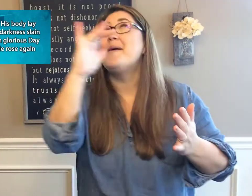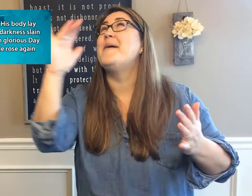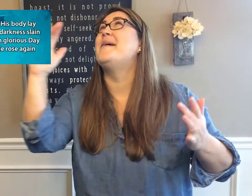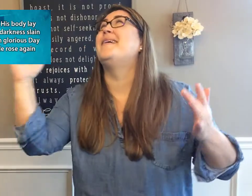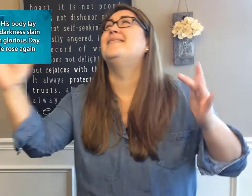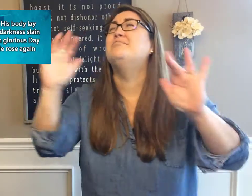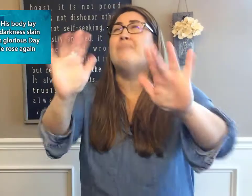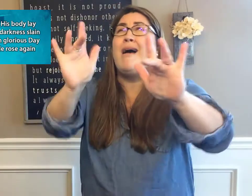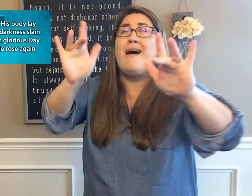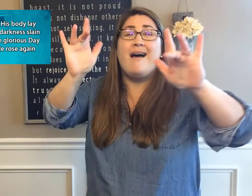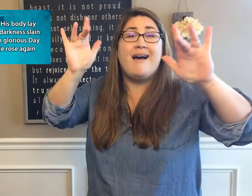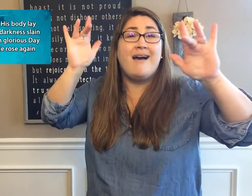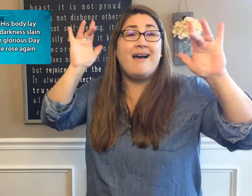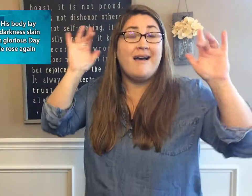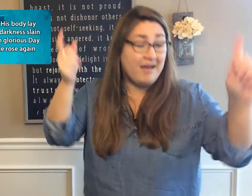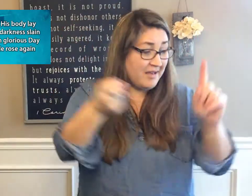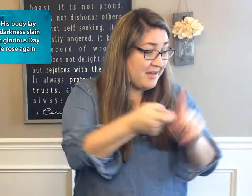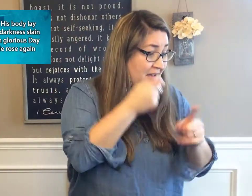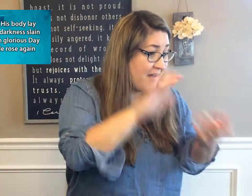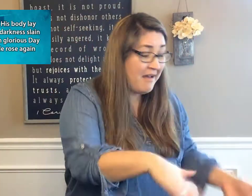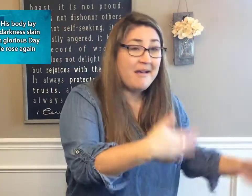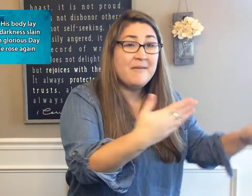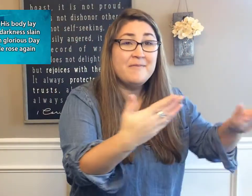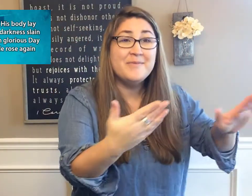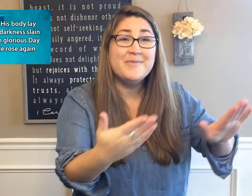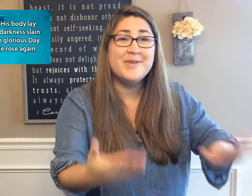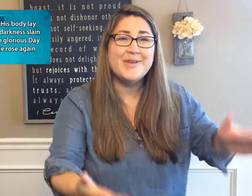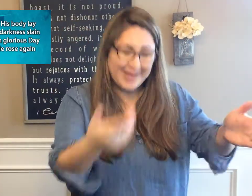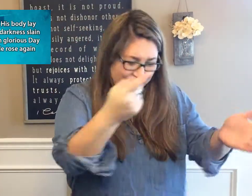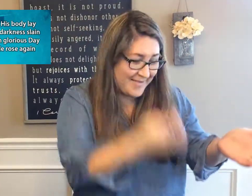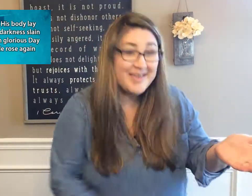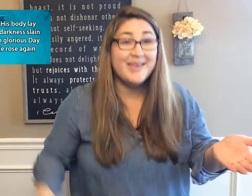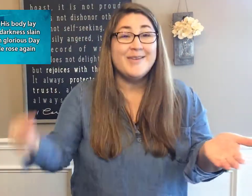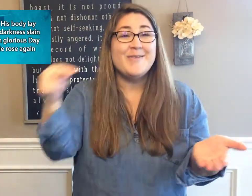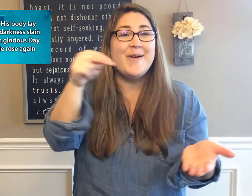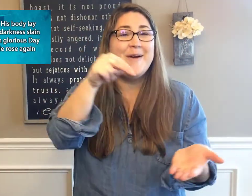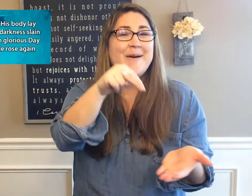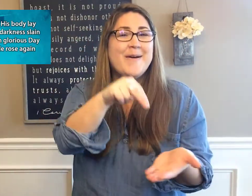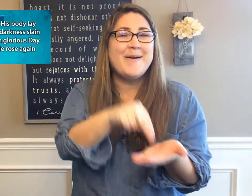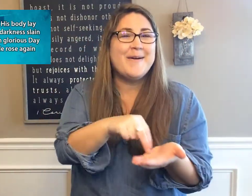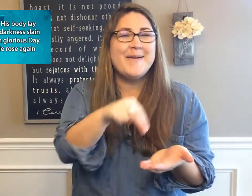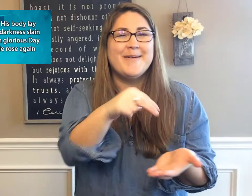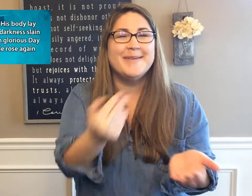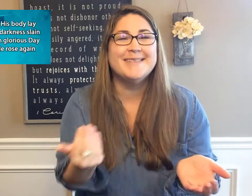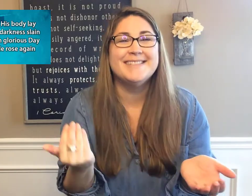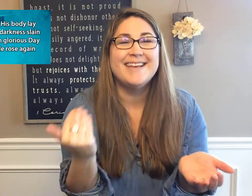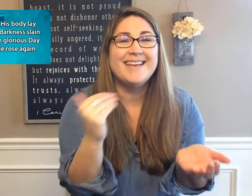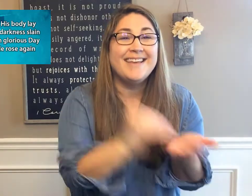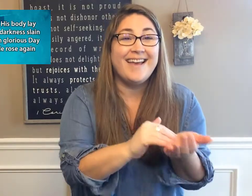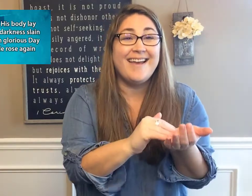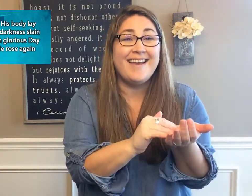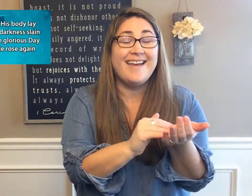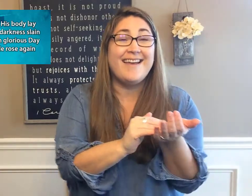glorious day. Up from the grave He rose again.